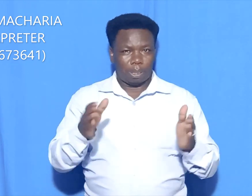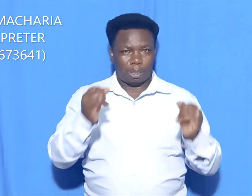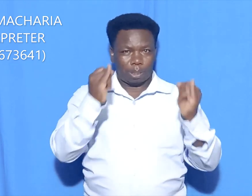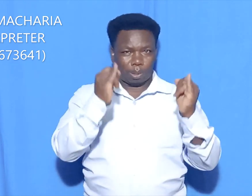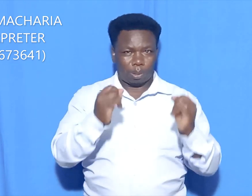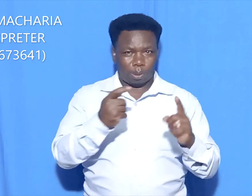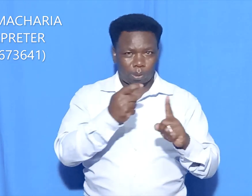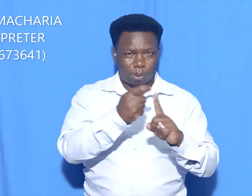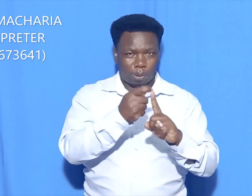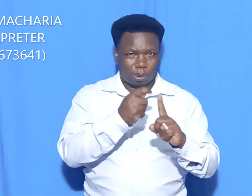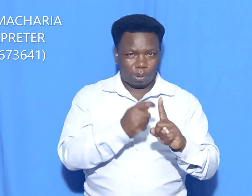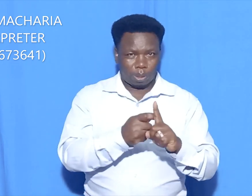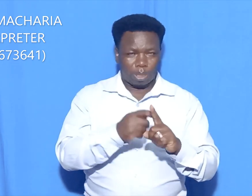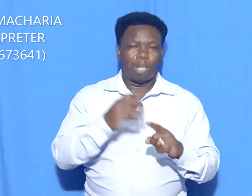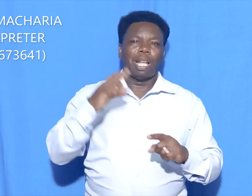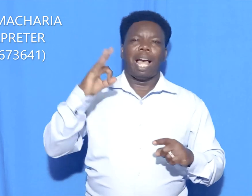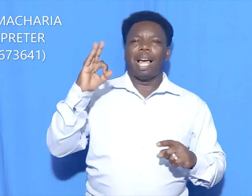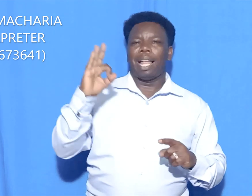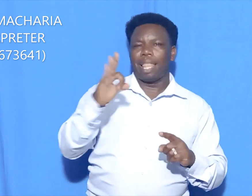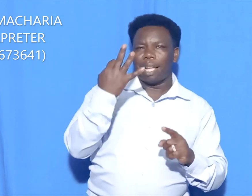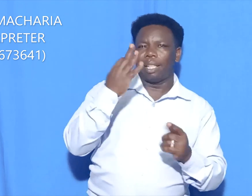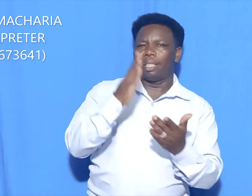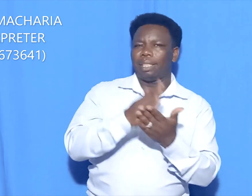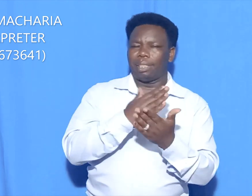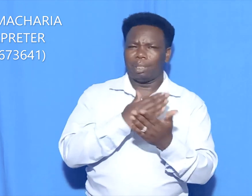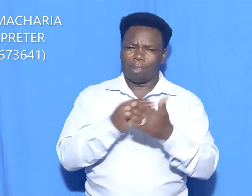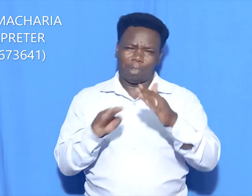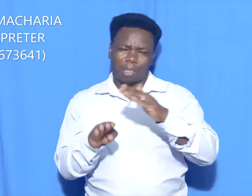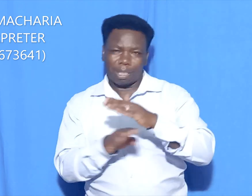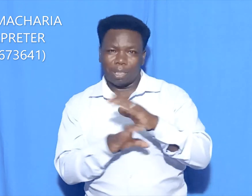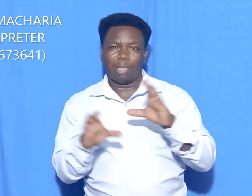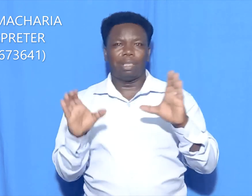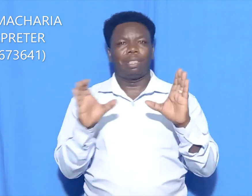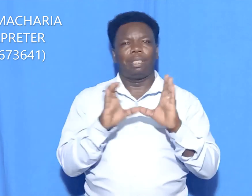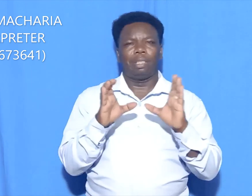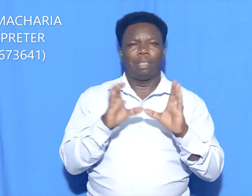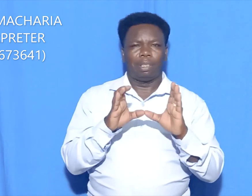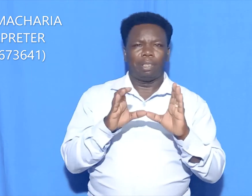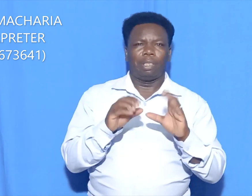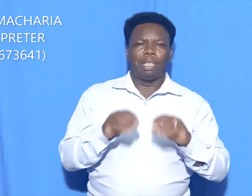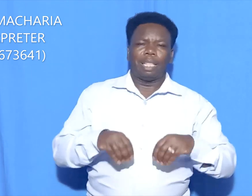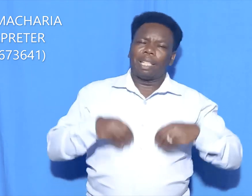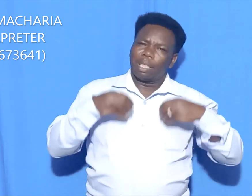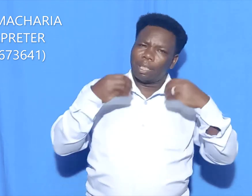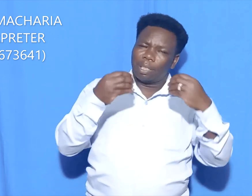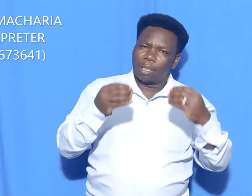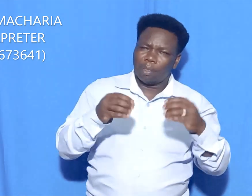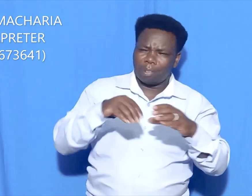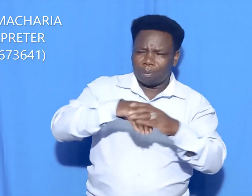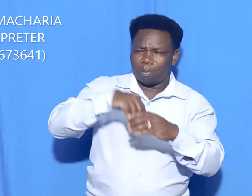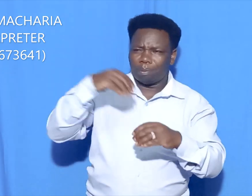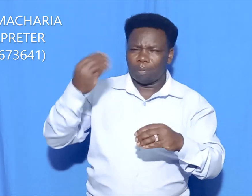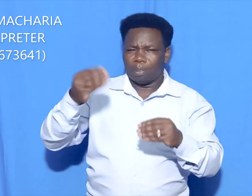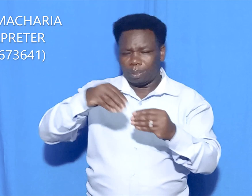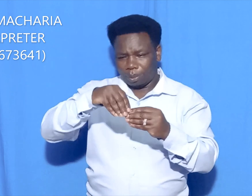The third section under certification is insurance of external resource fee and certificates.